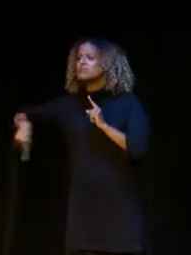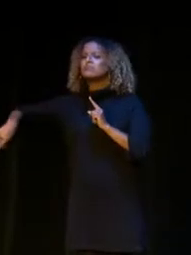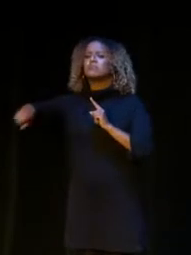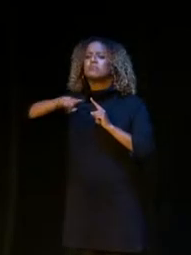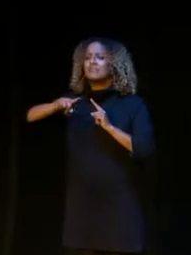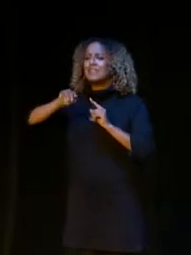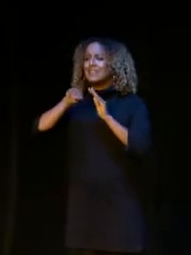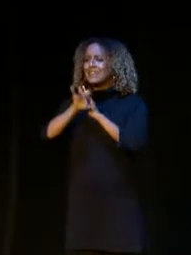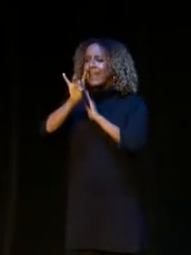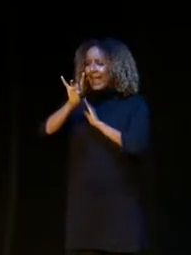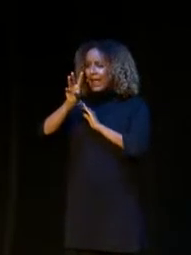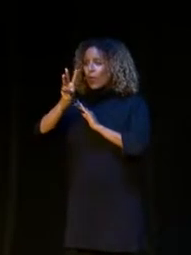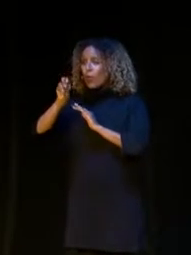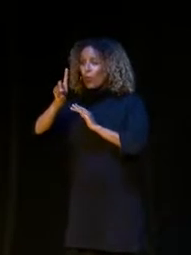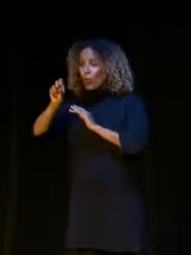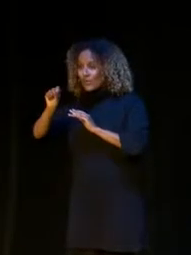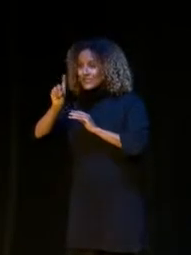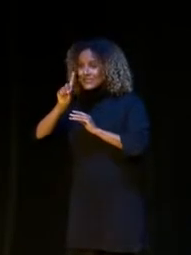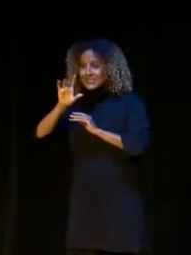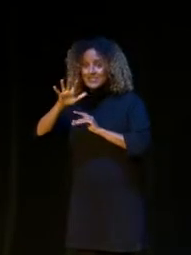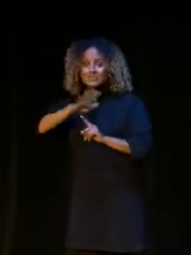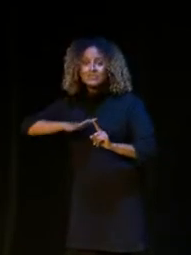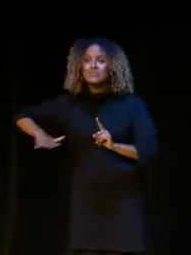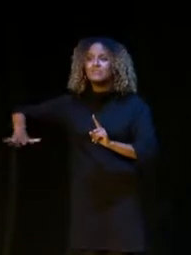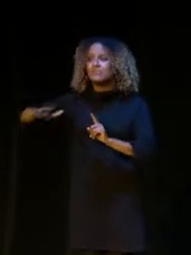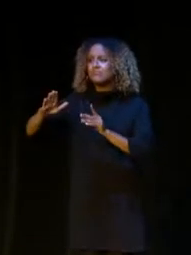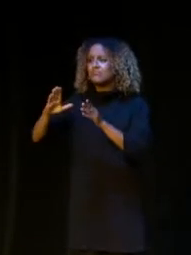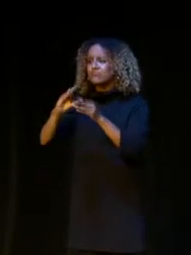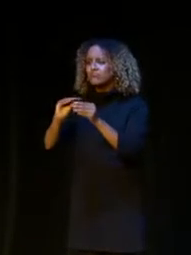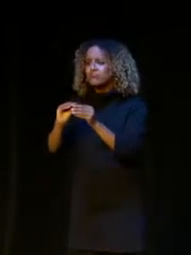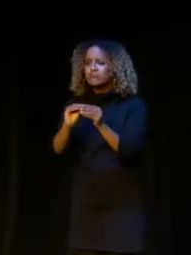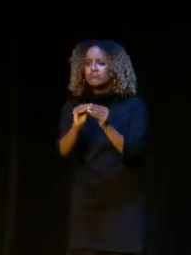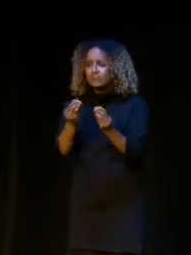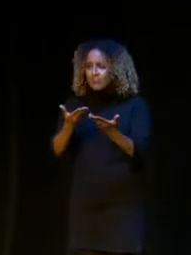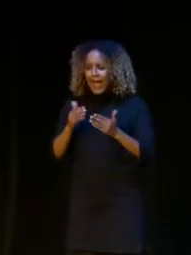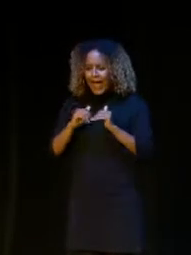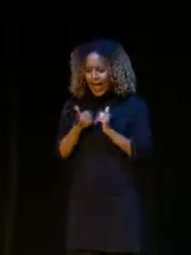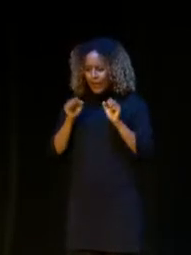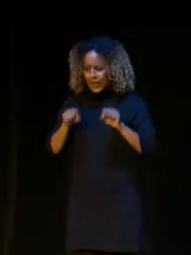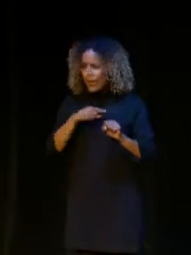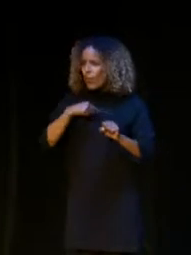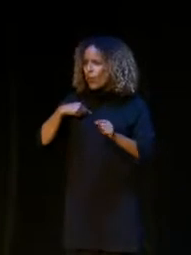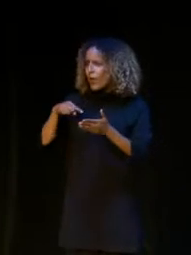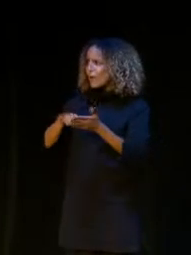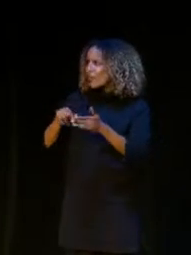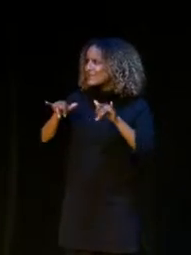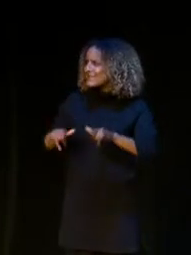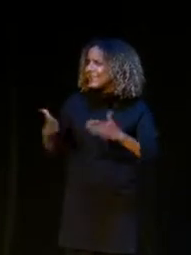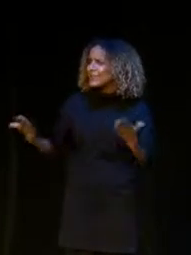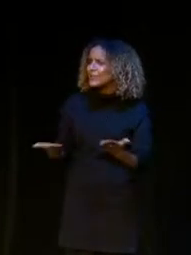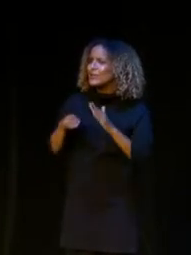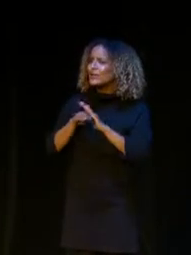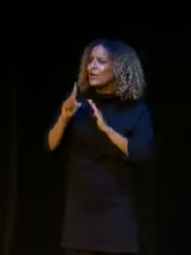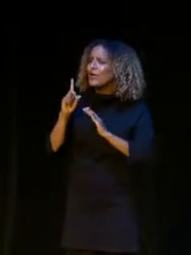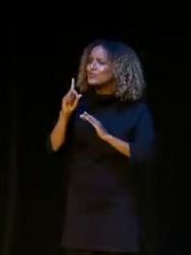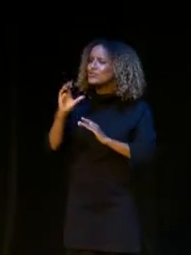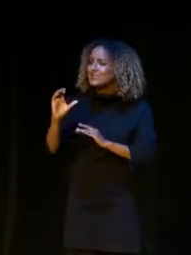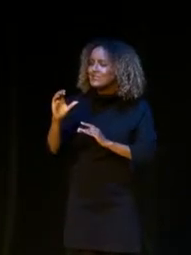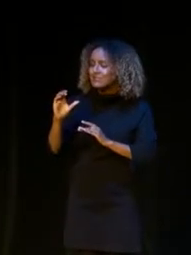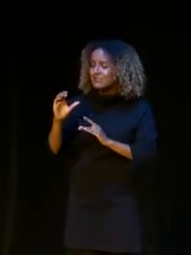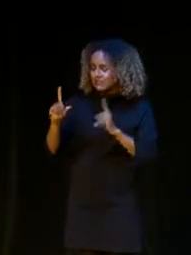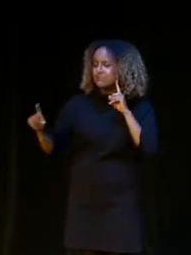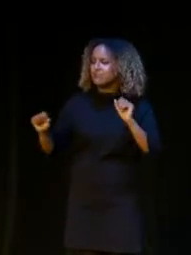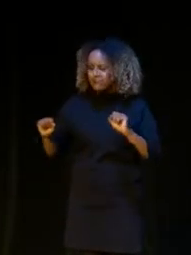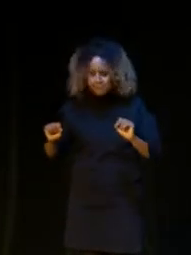all eight wards of the District of Columbia is how can we afford to stay in Washington, D.C.? And it